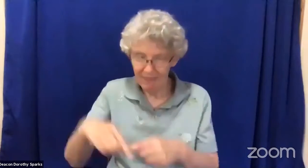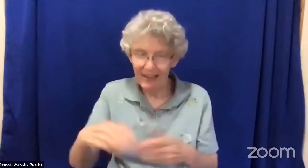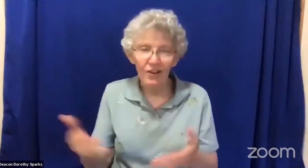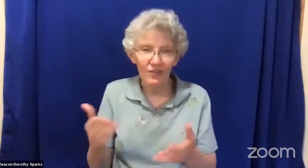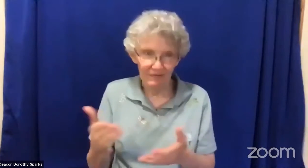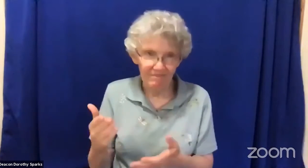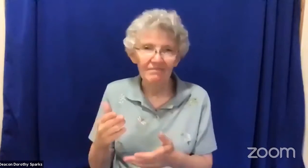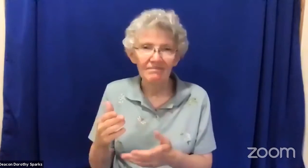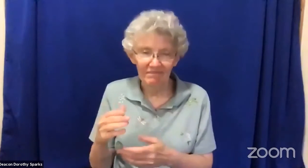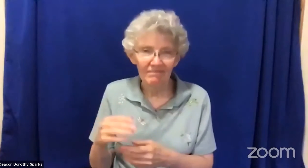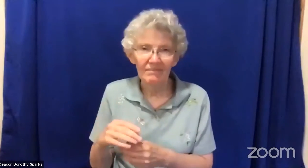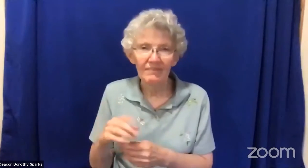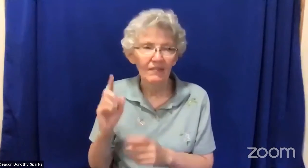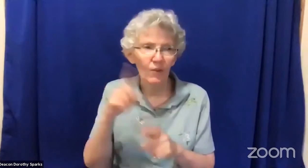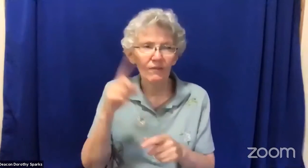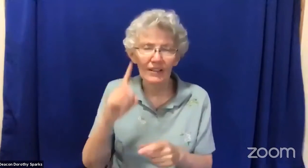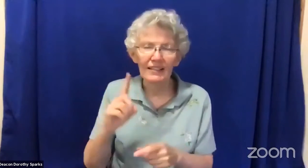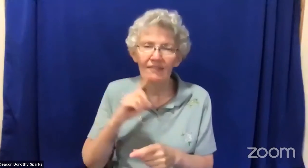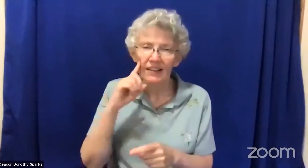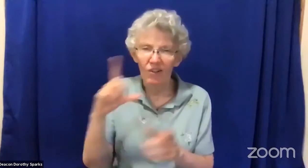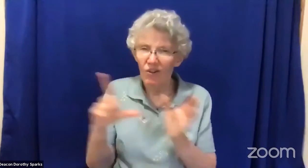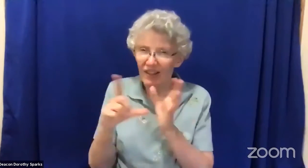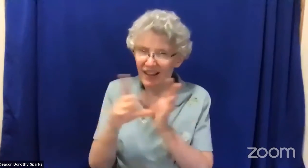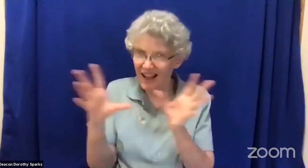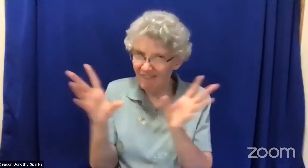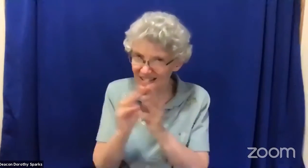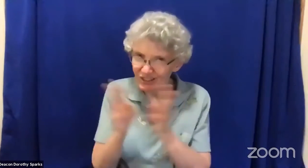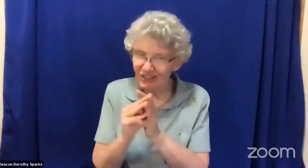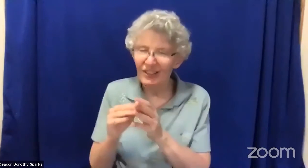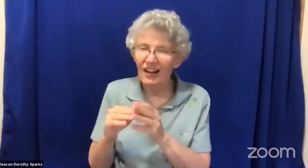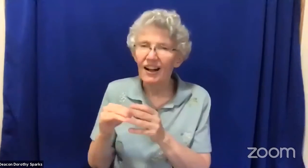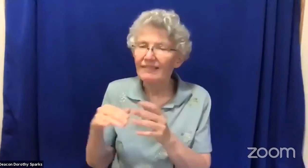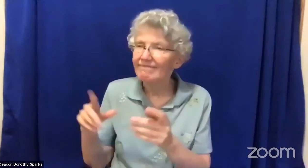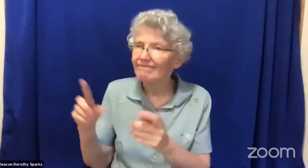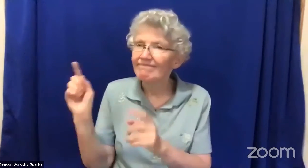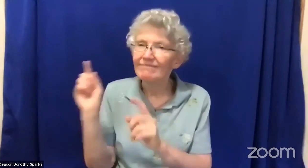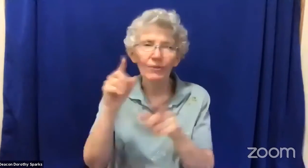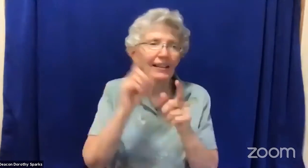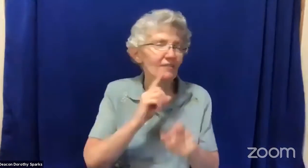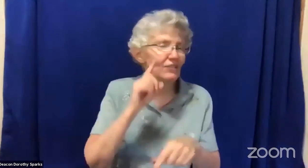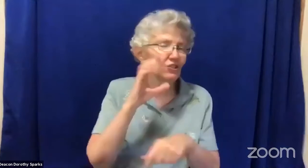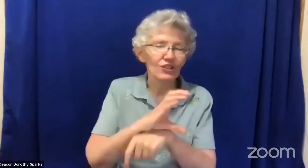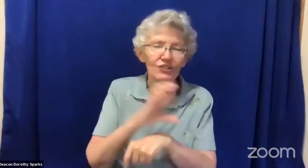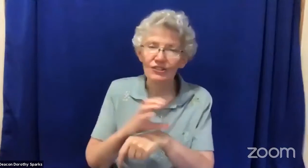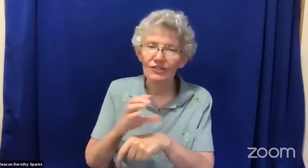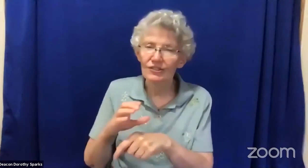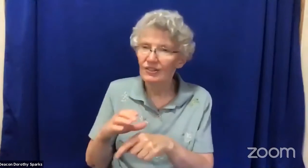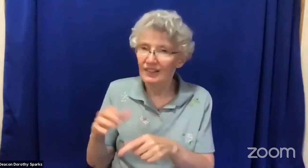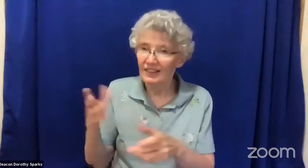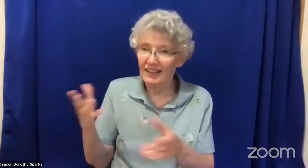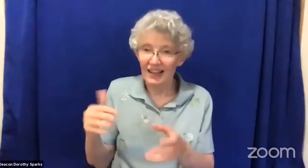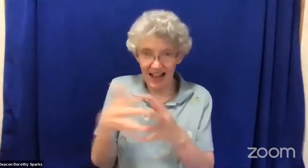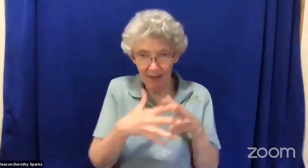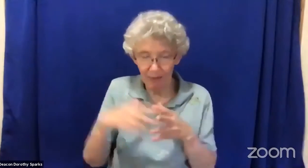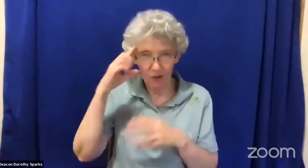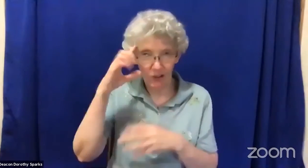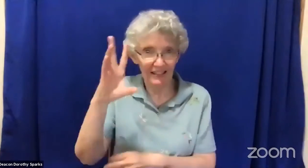and she came here to the united states for a deaf lutheran conference and she was